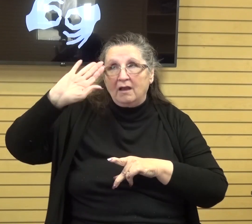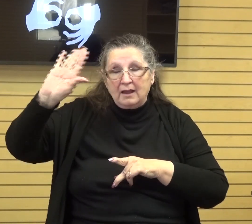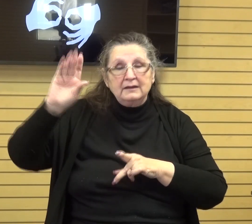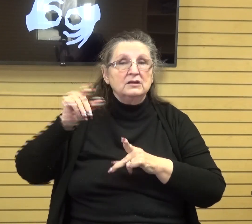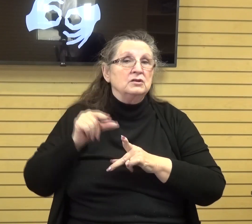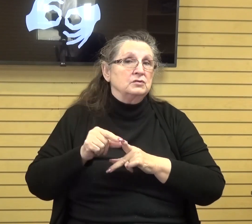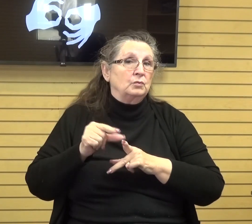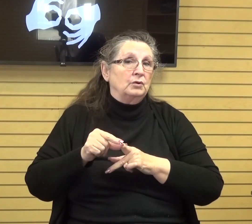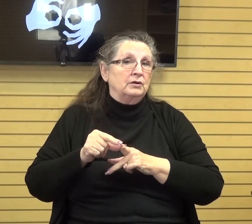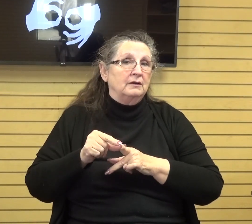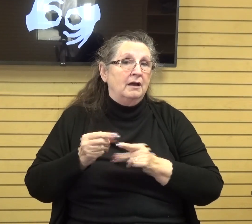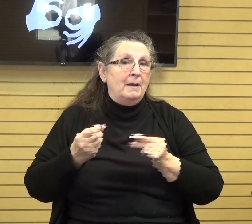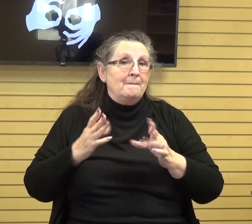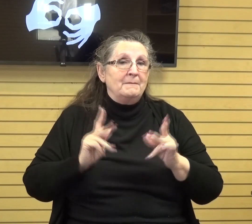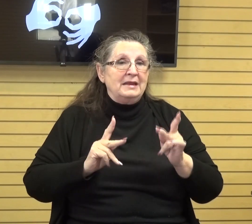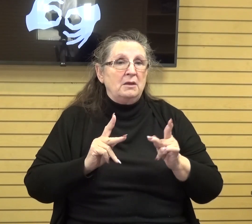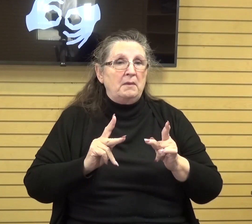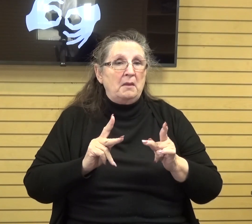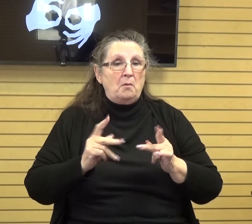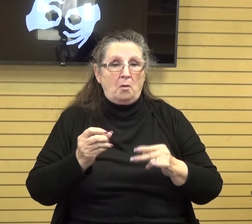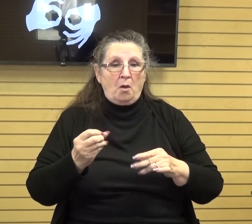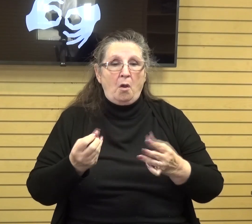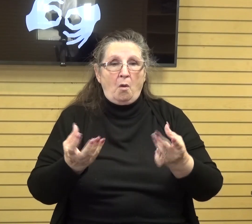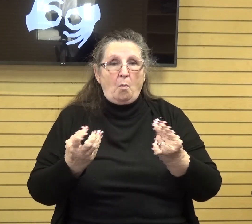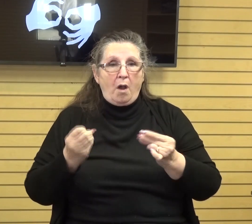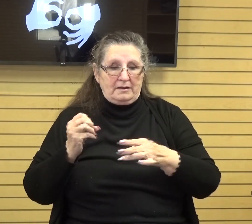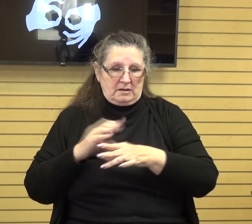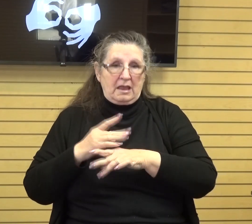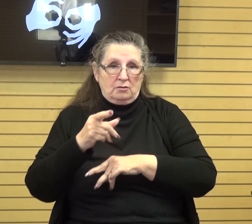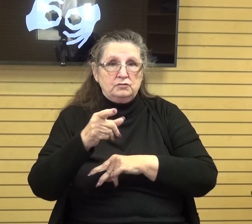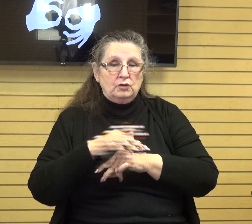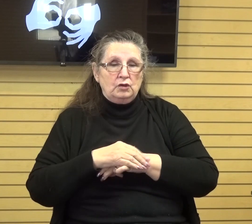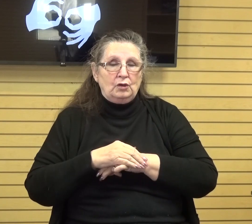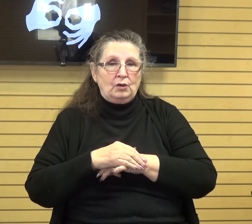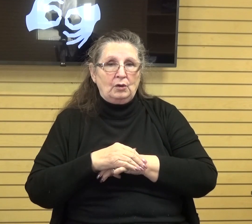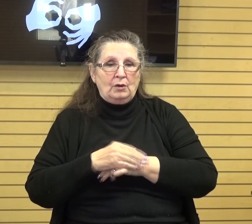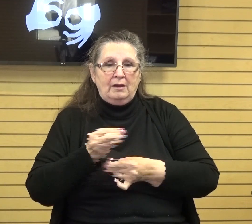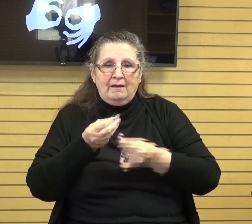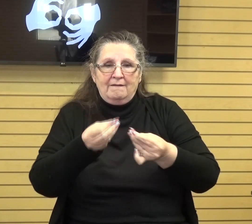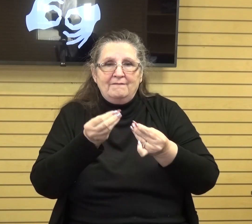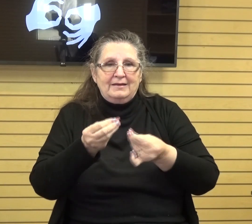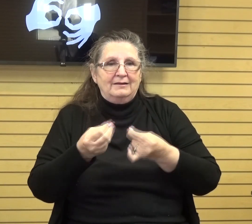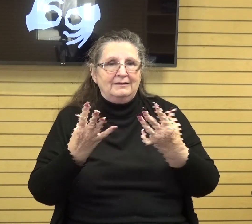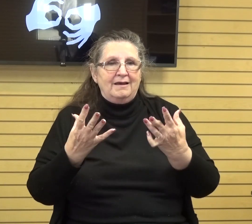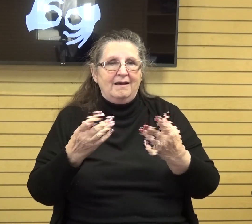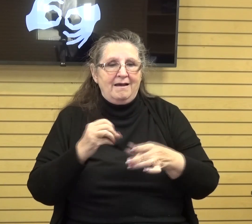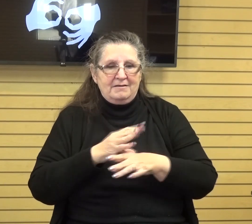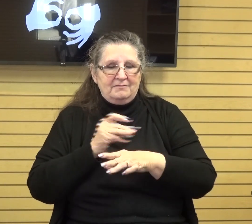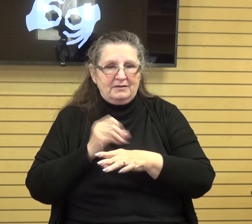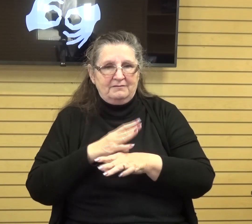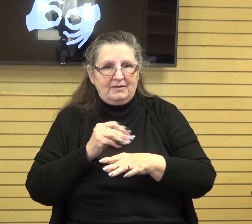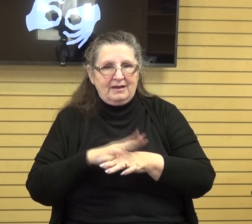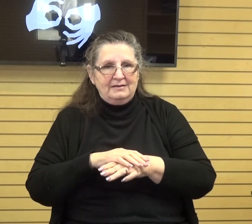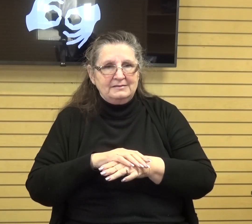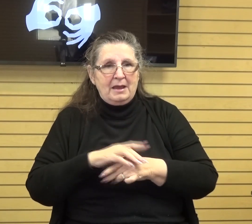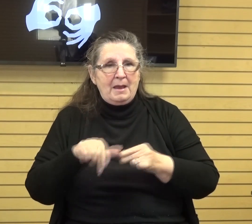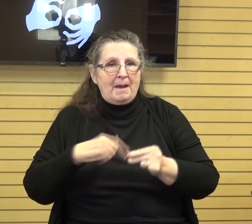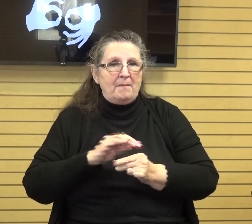lot of people that'll give you counsel and we've been fed a whole bunch of counsel uh over covid or over